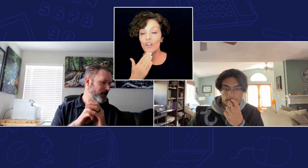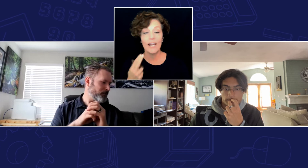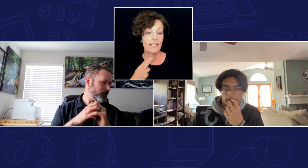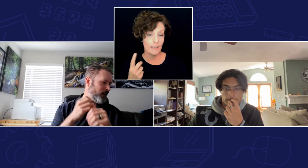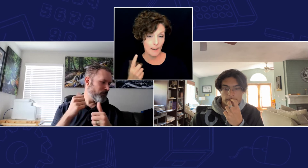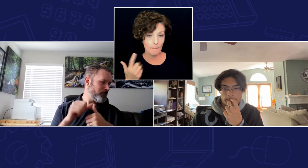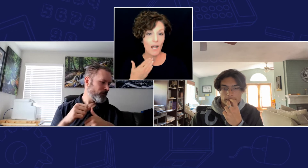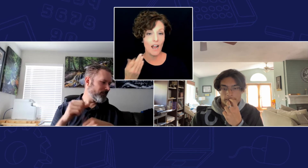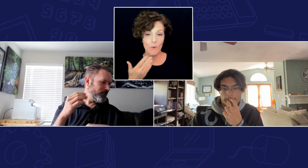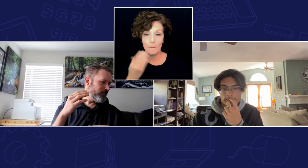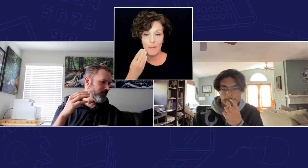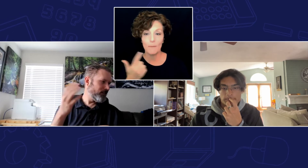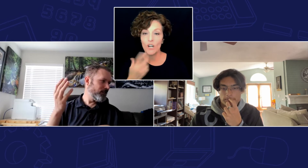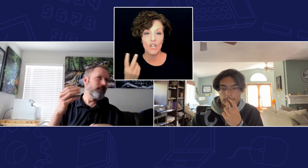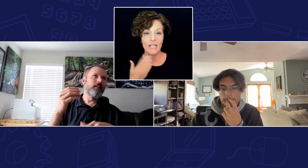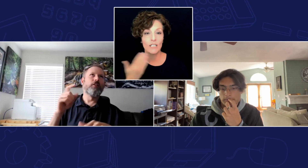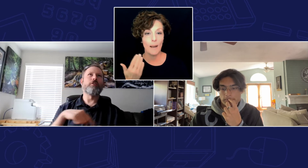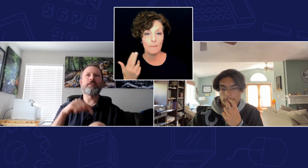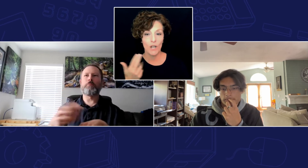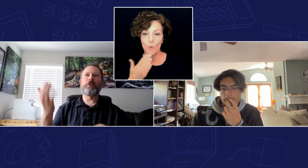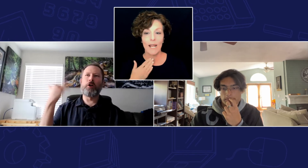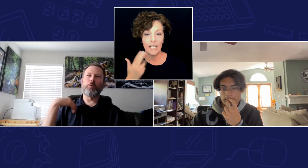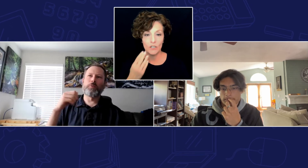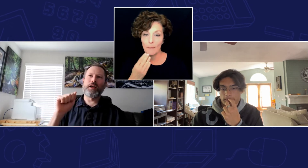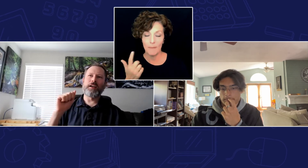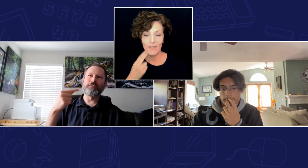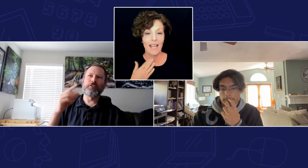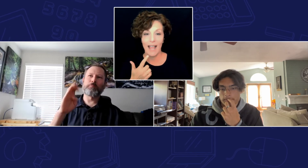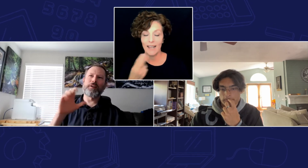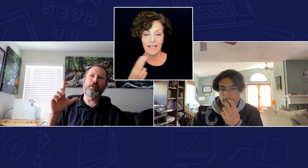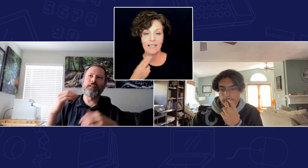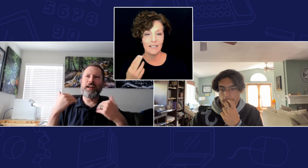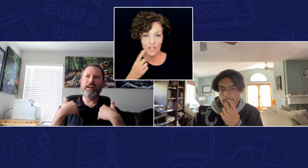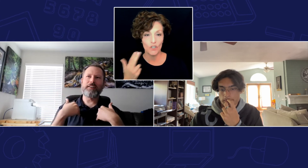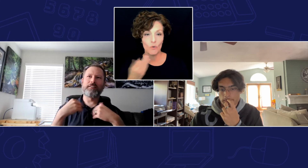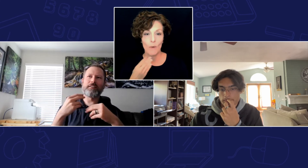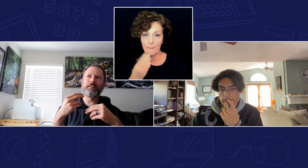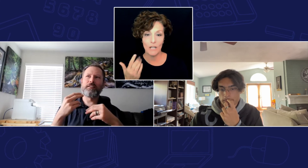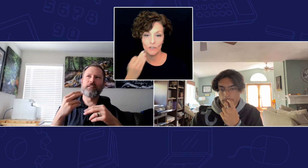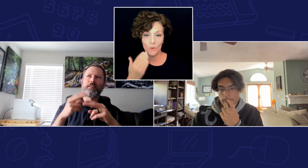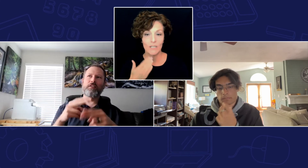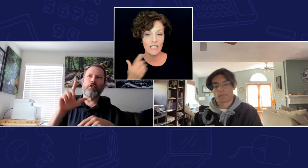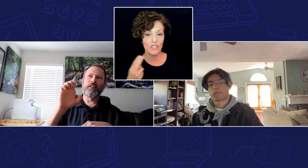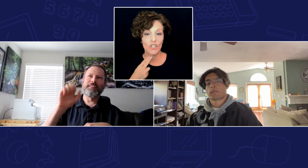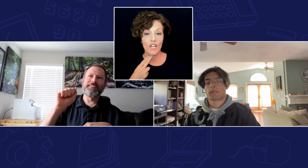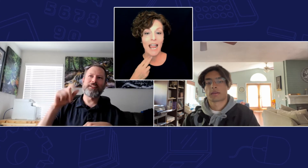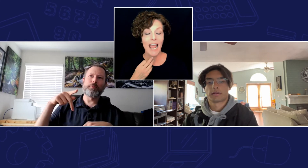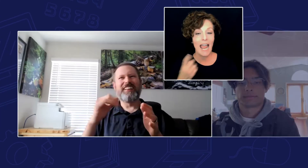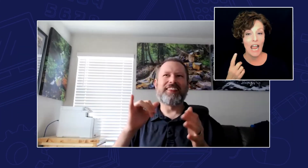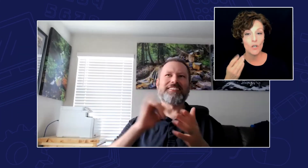I remember a long time ago A.G. Bell the Alexander Graham Bell Association had a program called leap